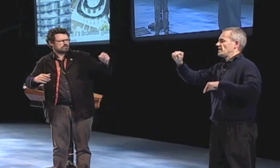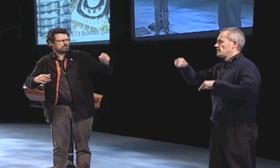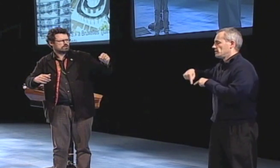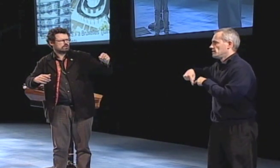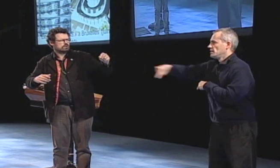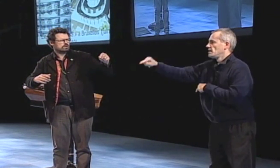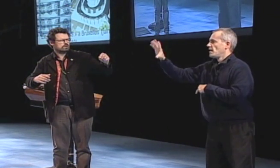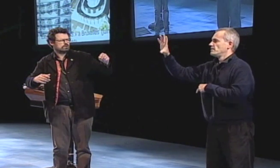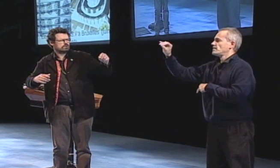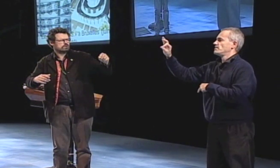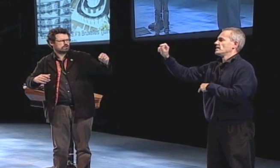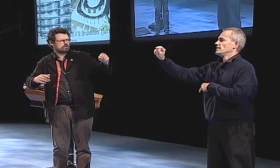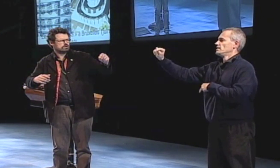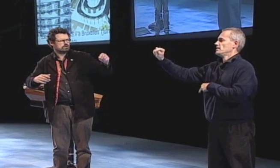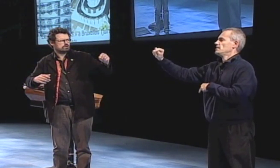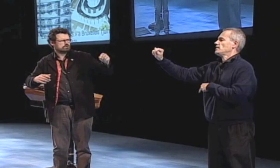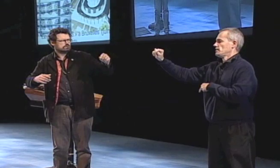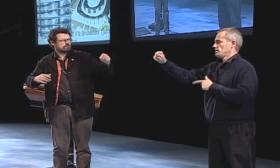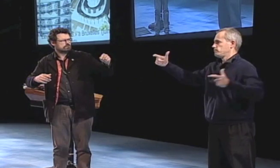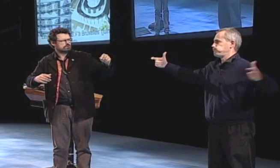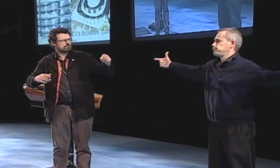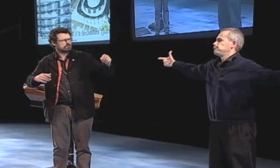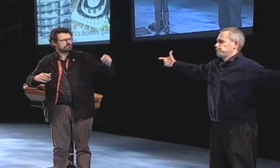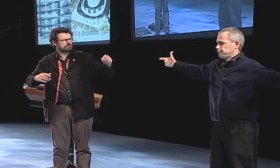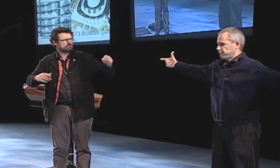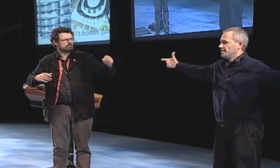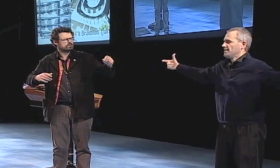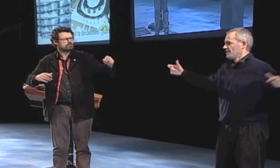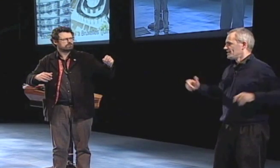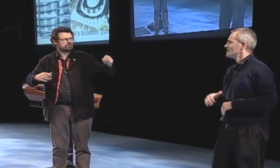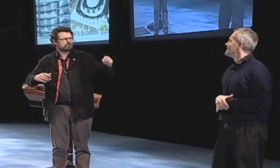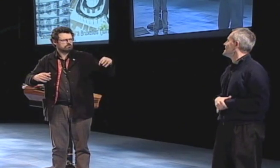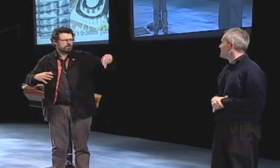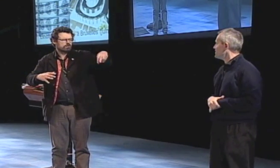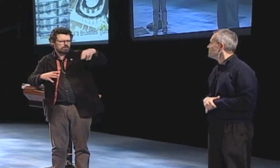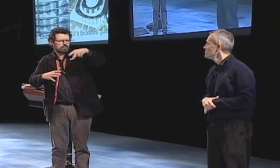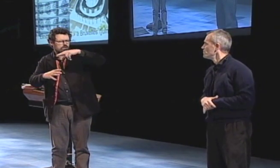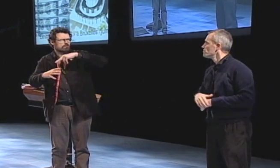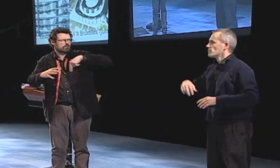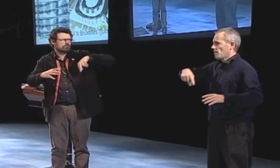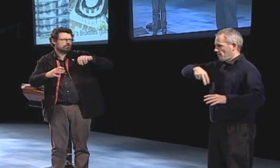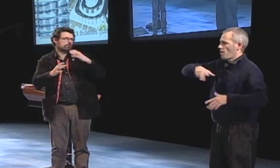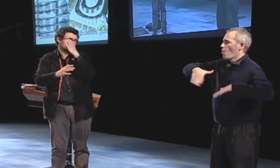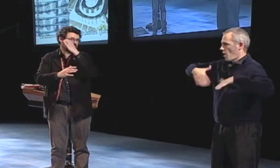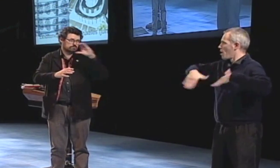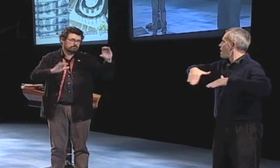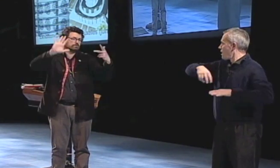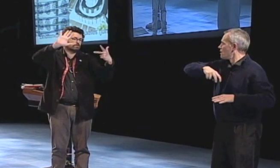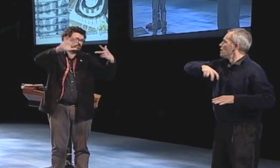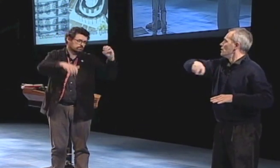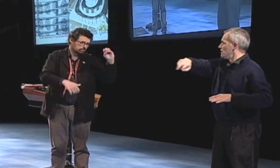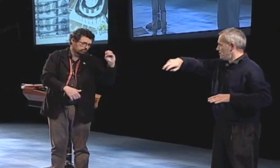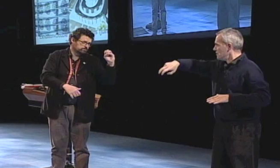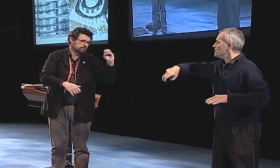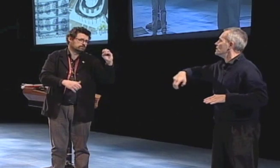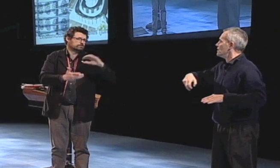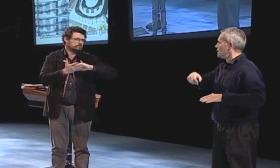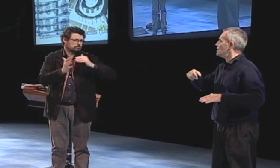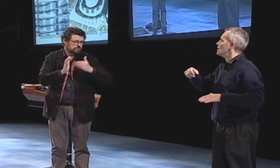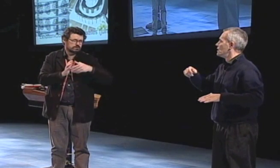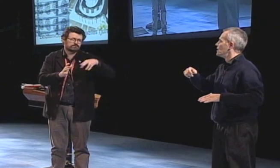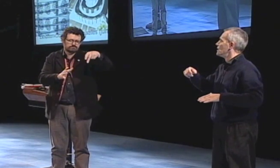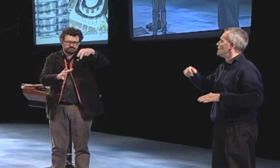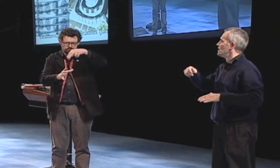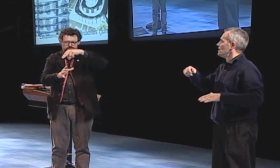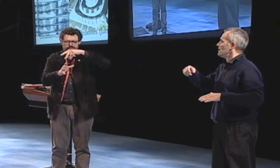it's about 50 feet approximately 50 feet so it's very very large you have to walk all